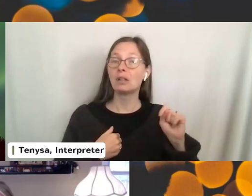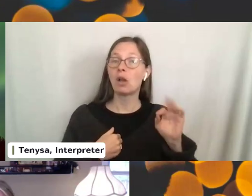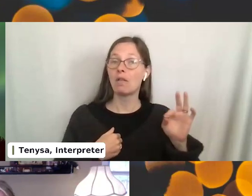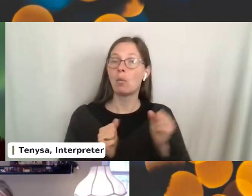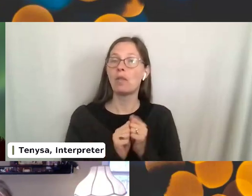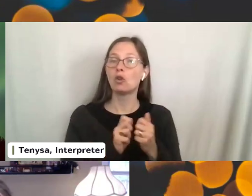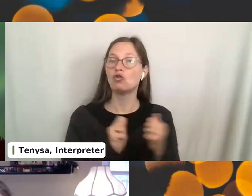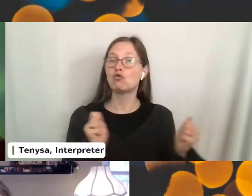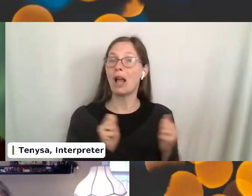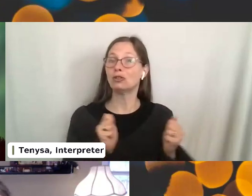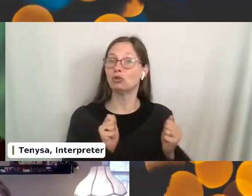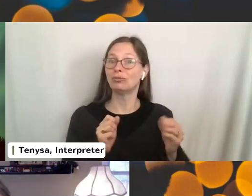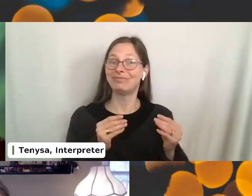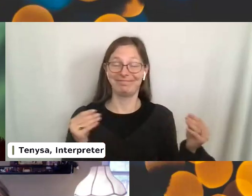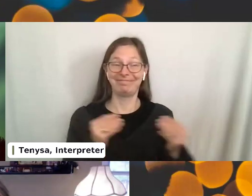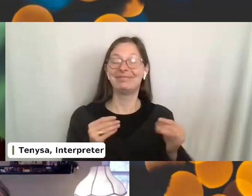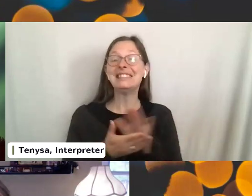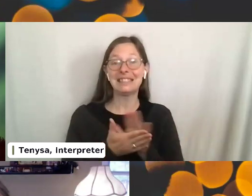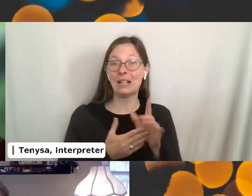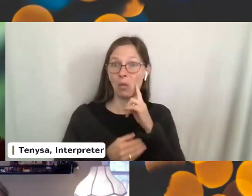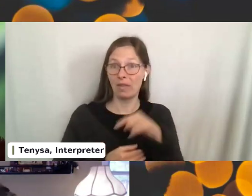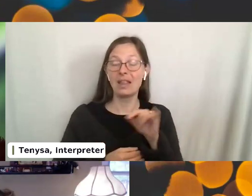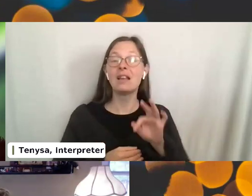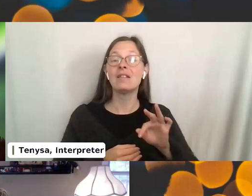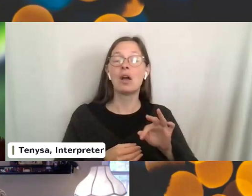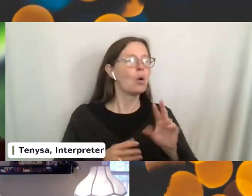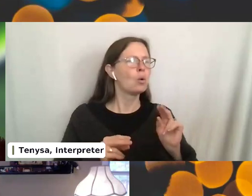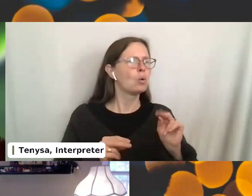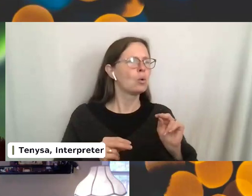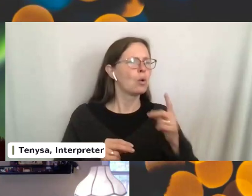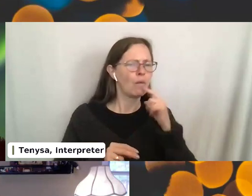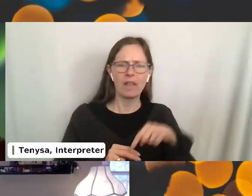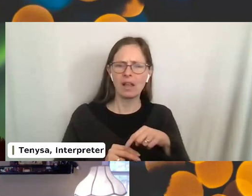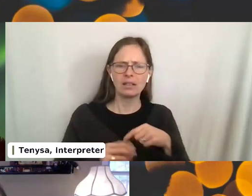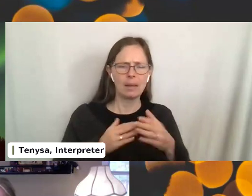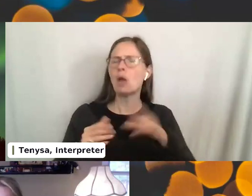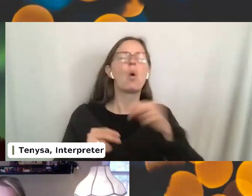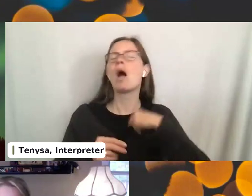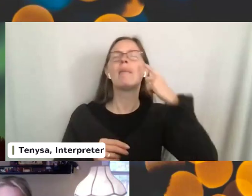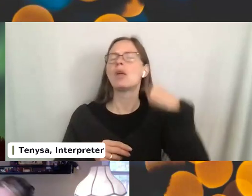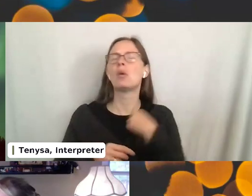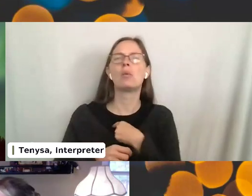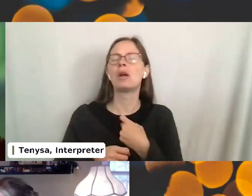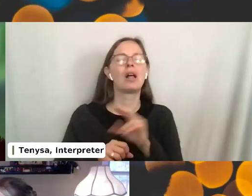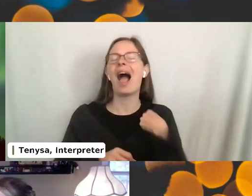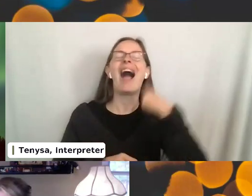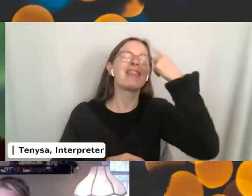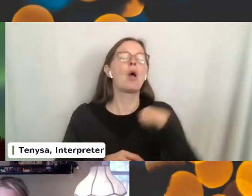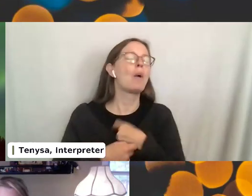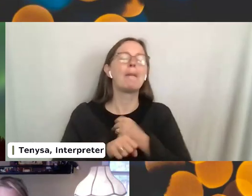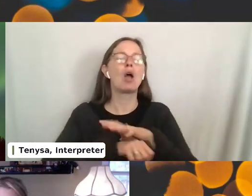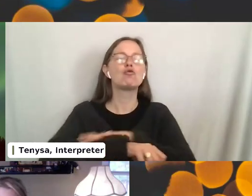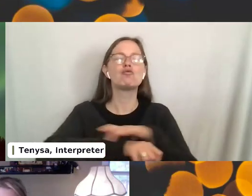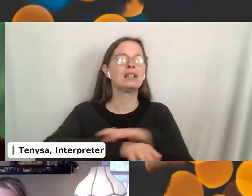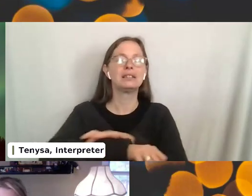which is nice for these because if it's around, oh no, for this one, it doesn't matter. I'm thinking we're making wrist things when I have these